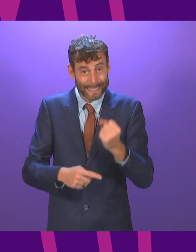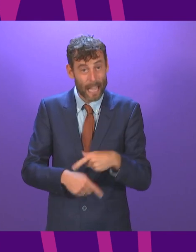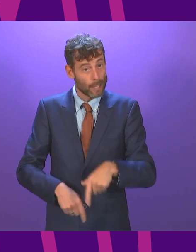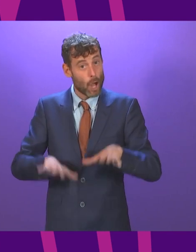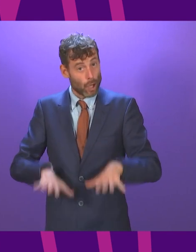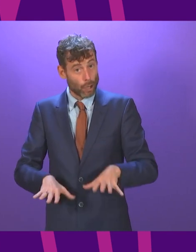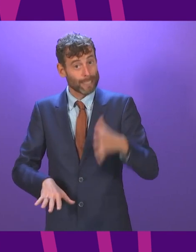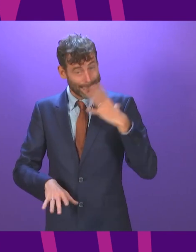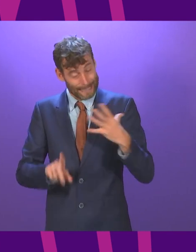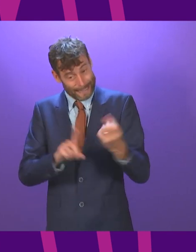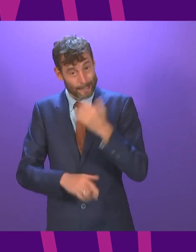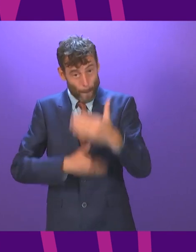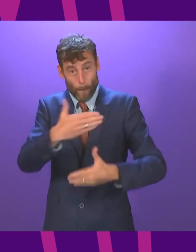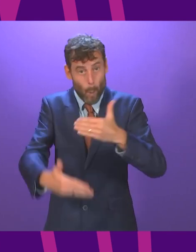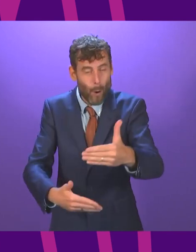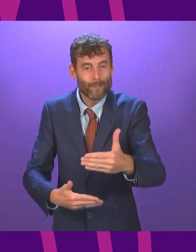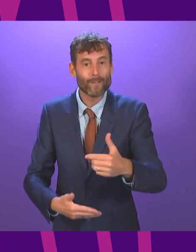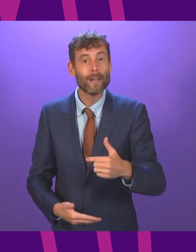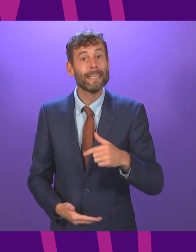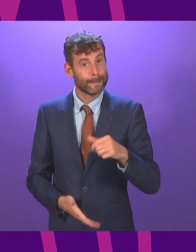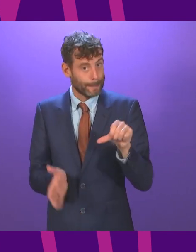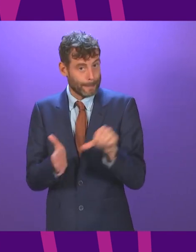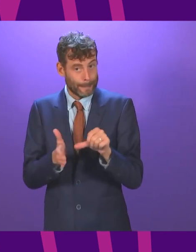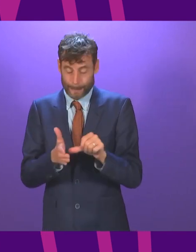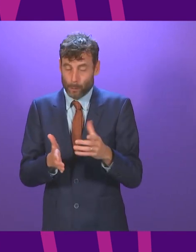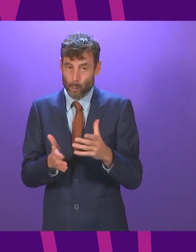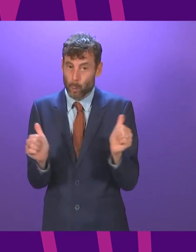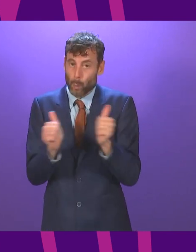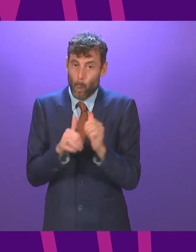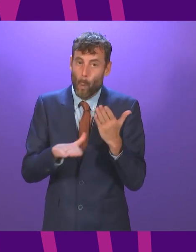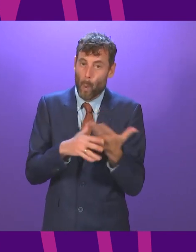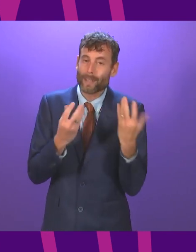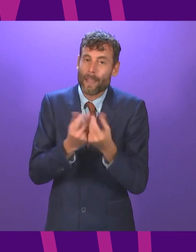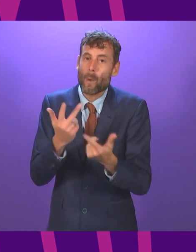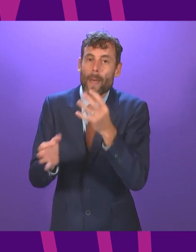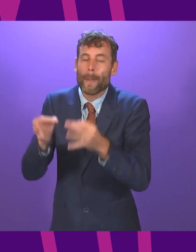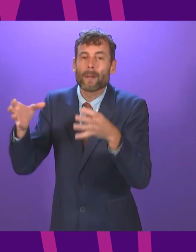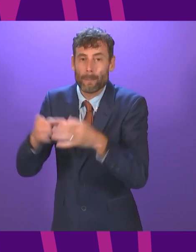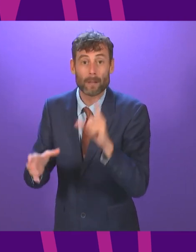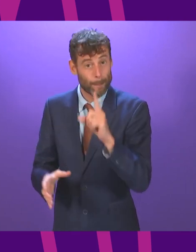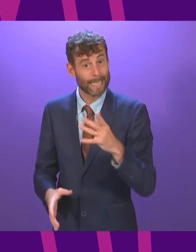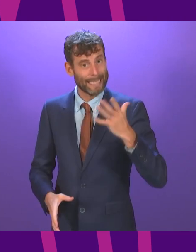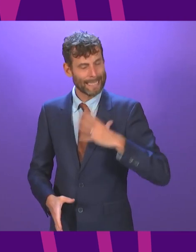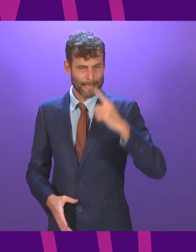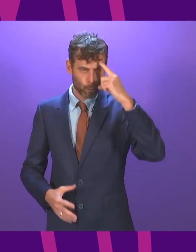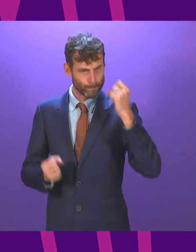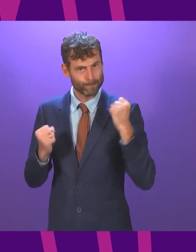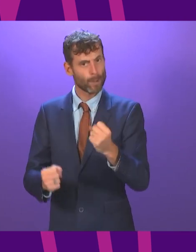courage to do it. It takes boldness to do it. And it takes a willingness to do it in substance, not just in empty rhetoric.